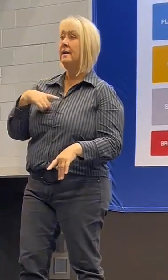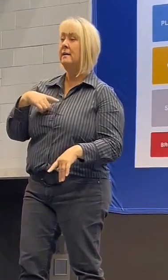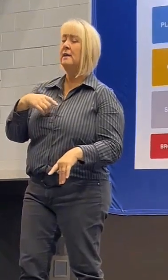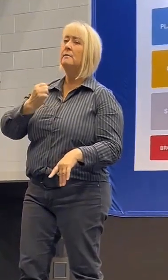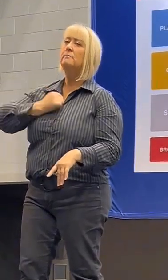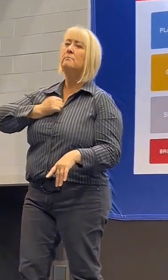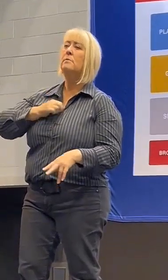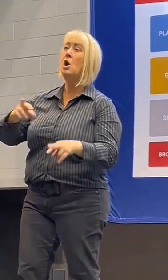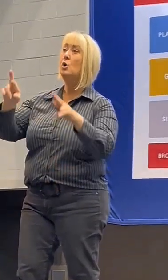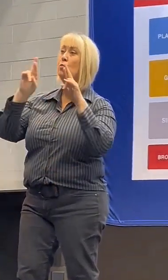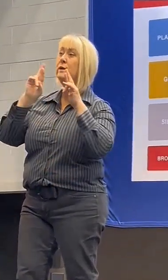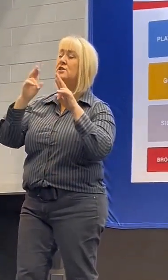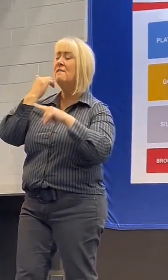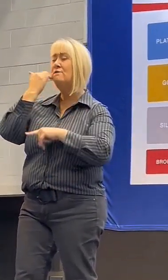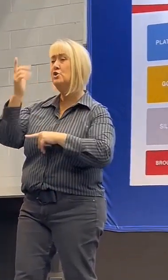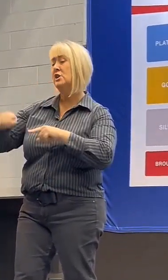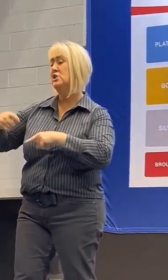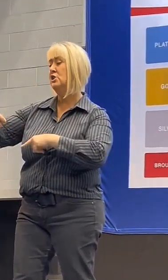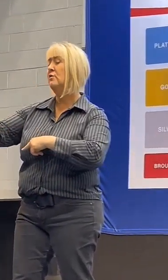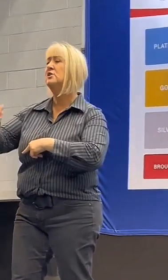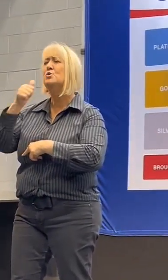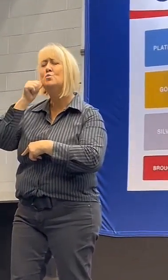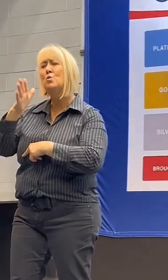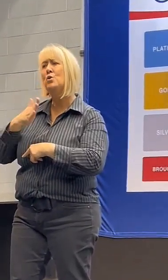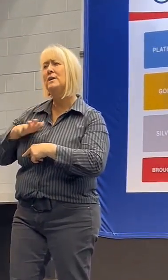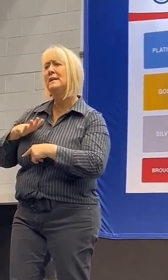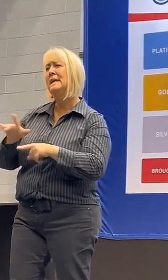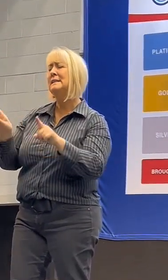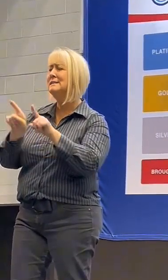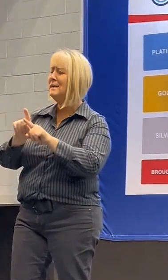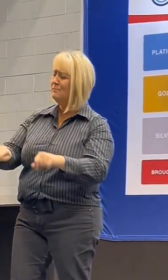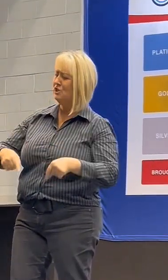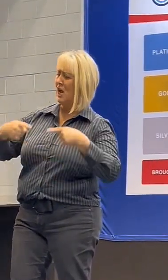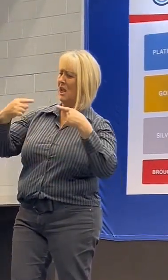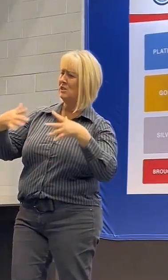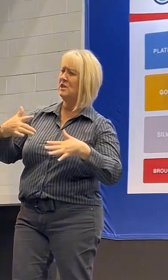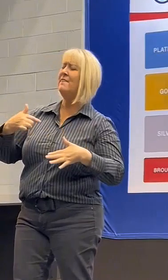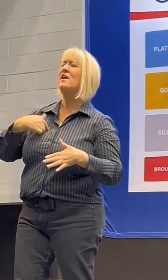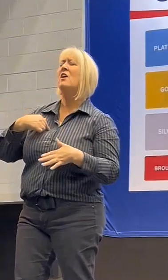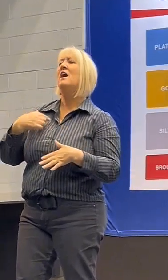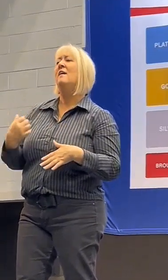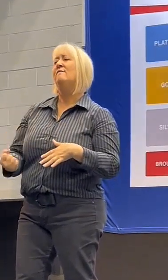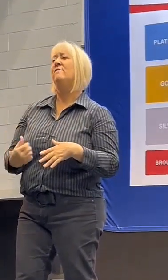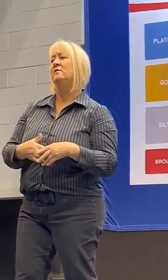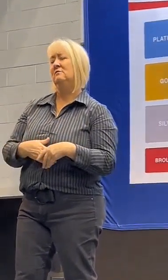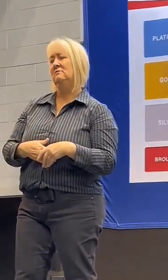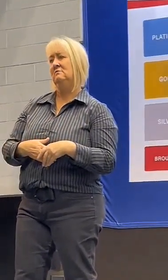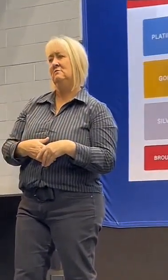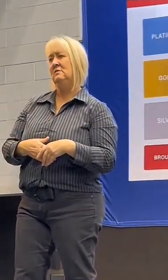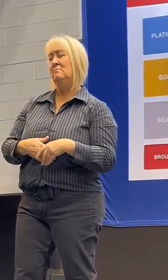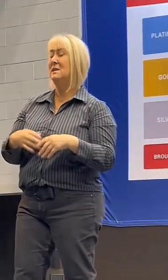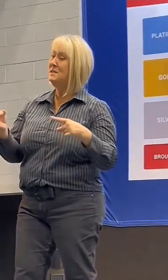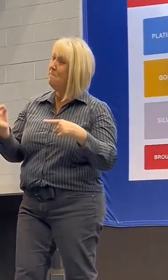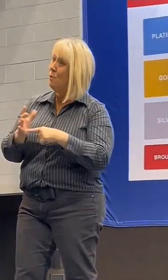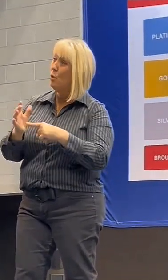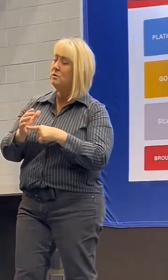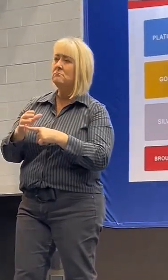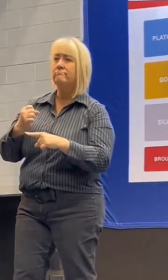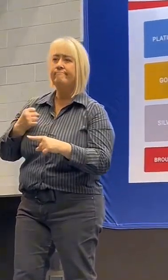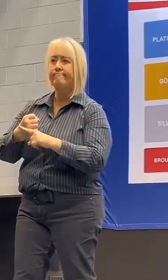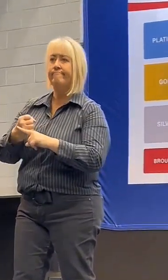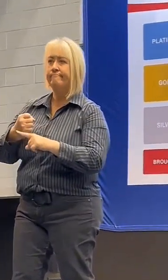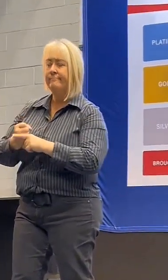generations in this country won't have to face the challenges I've experienced. It's crucial to emphasise that an earlier